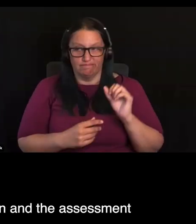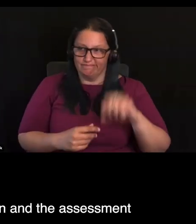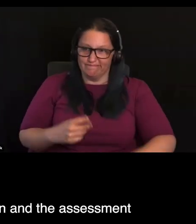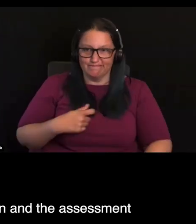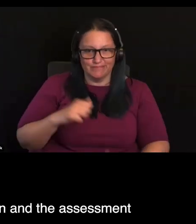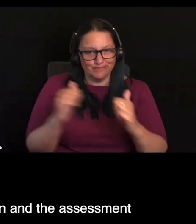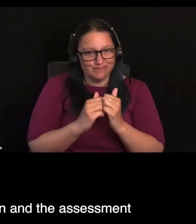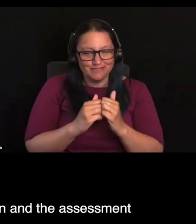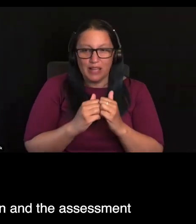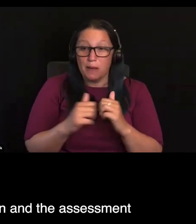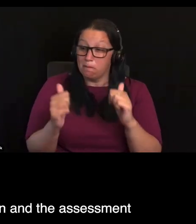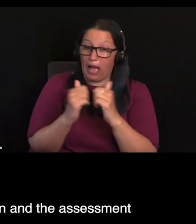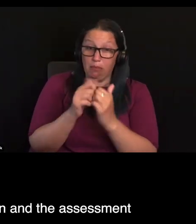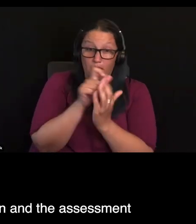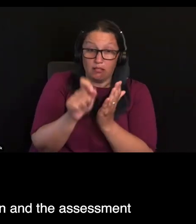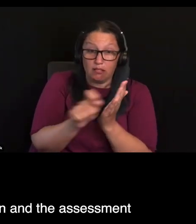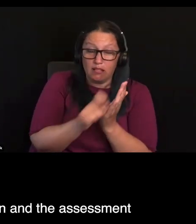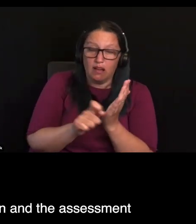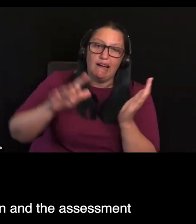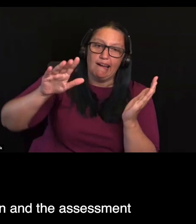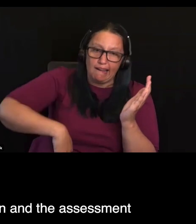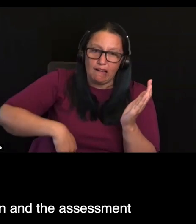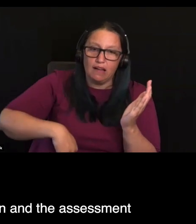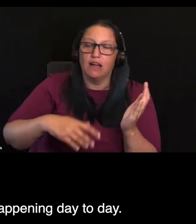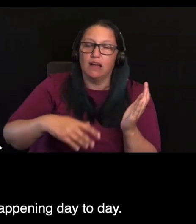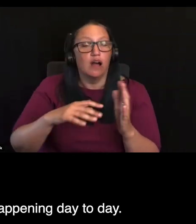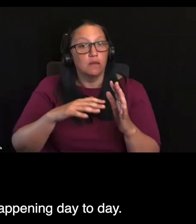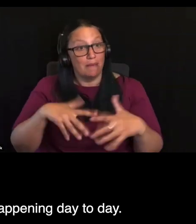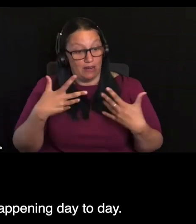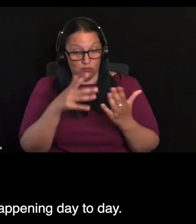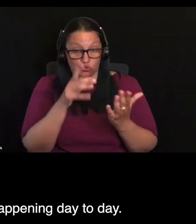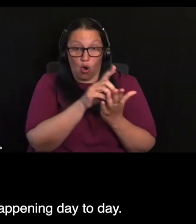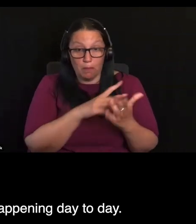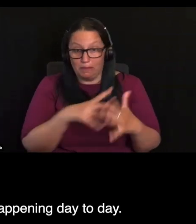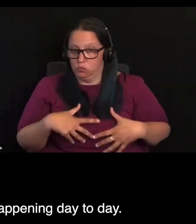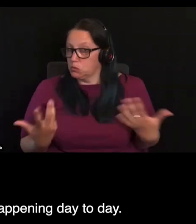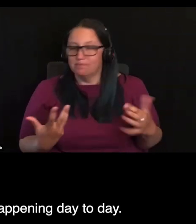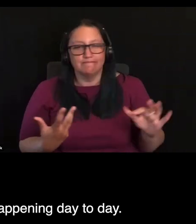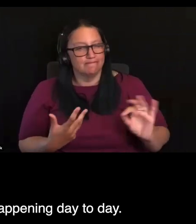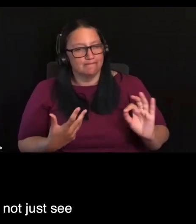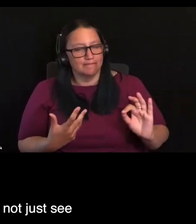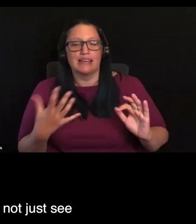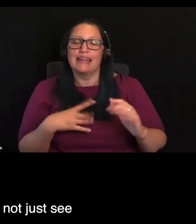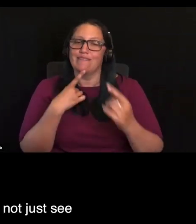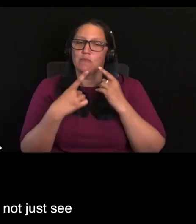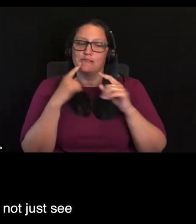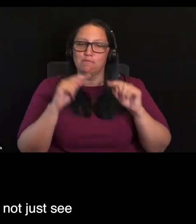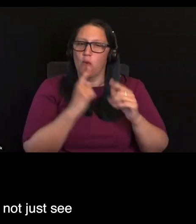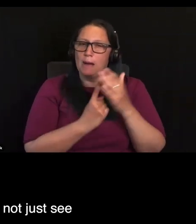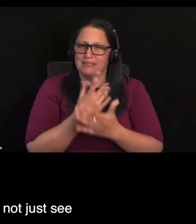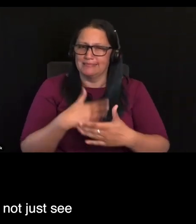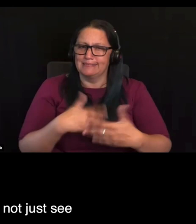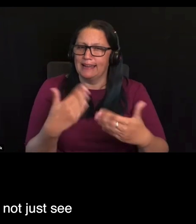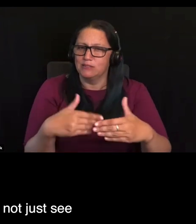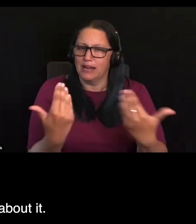don't want evidence to be there, but the information and the assessment should be based on what's actually happening day to day. We want to see it in practice,